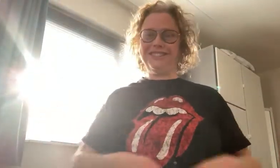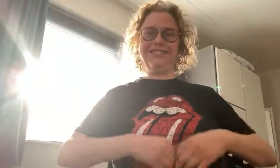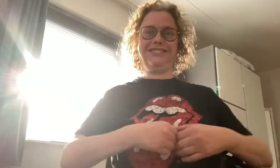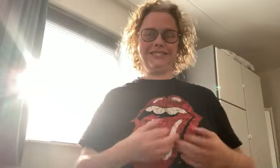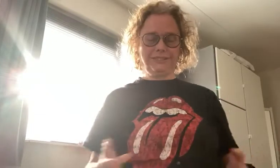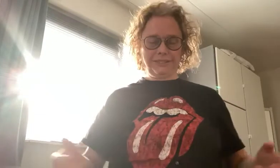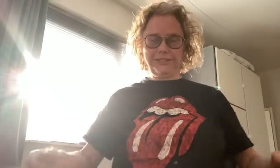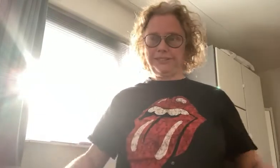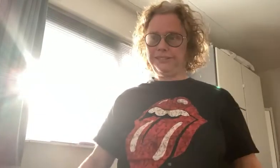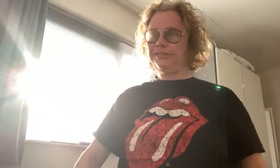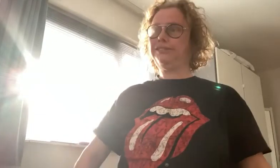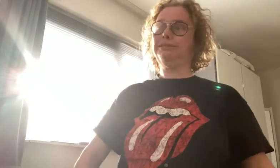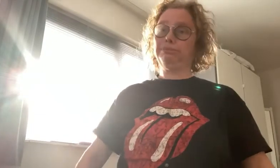me to myself.